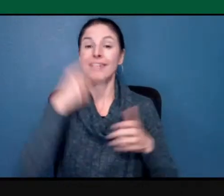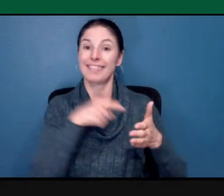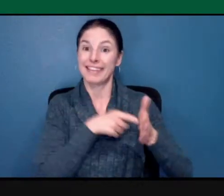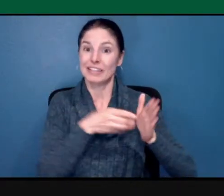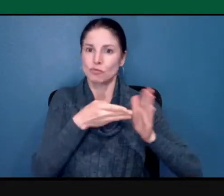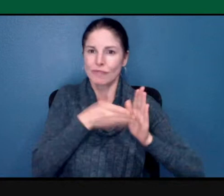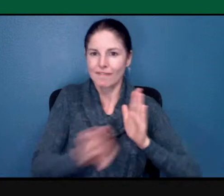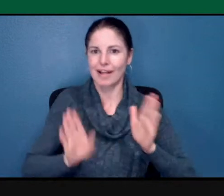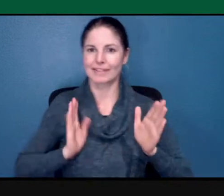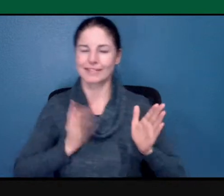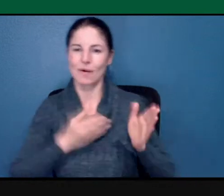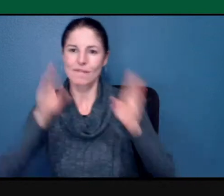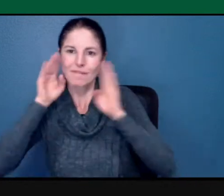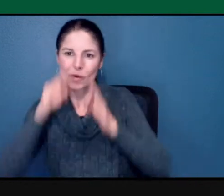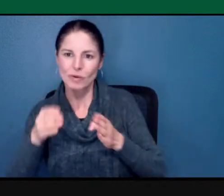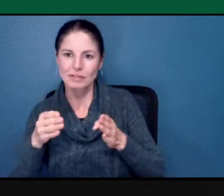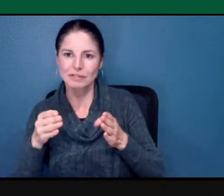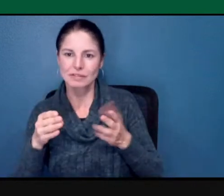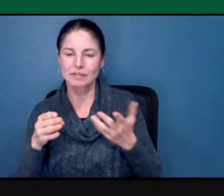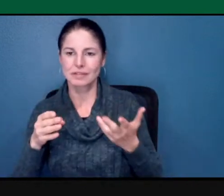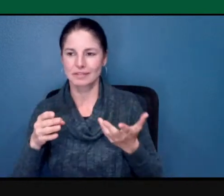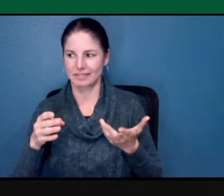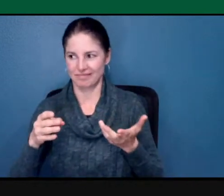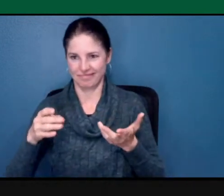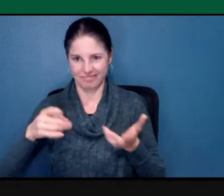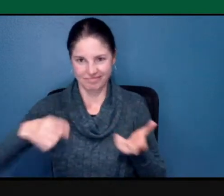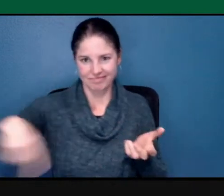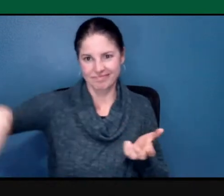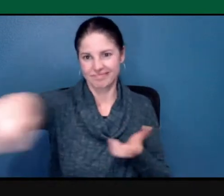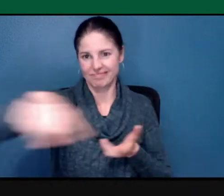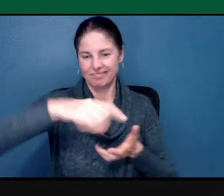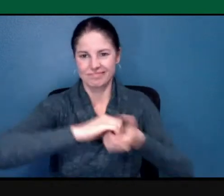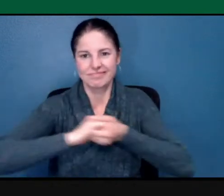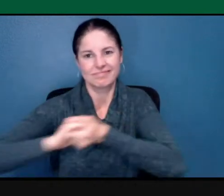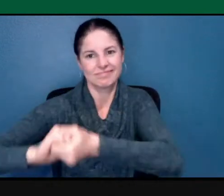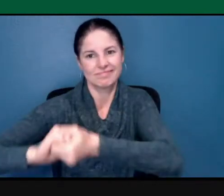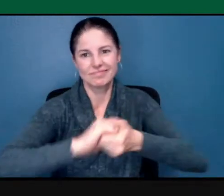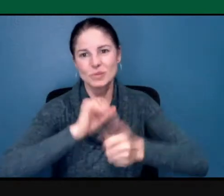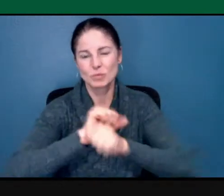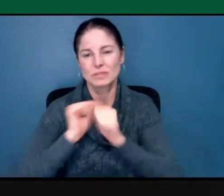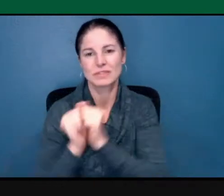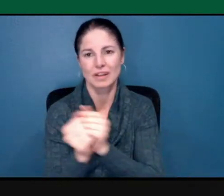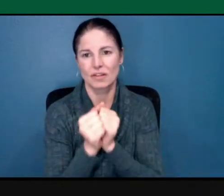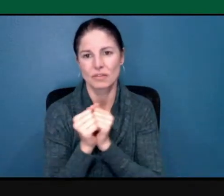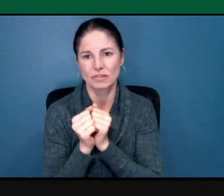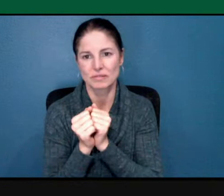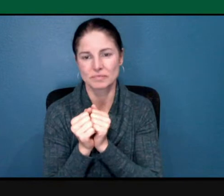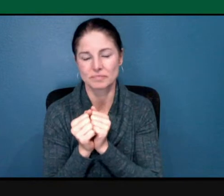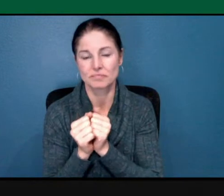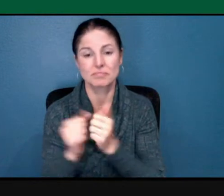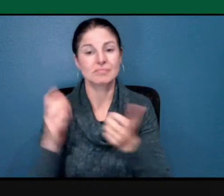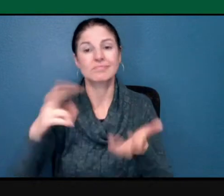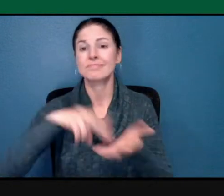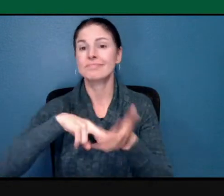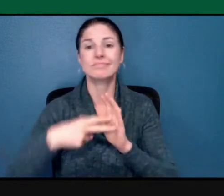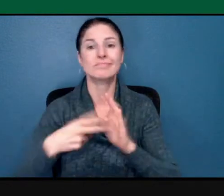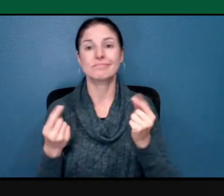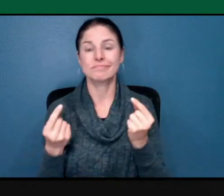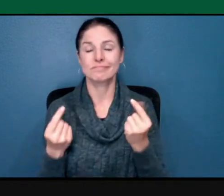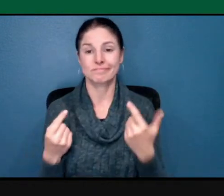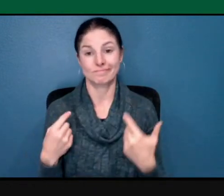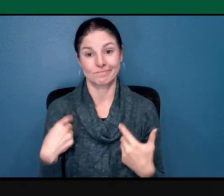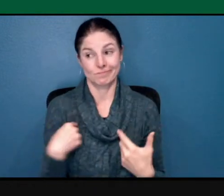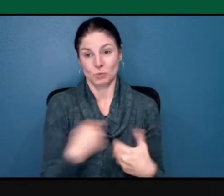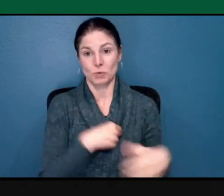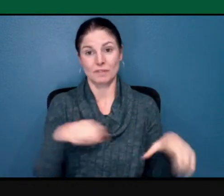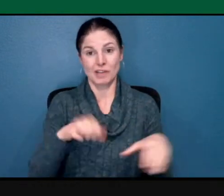needed joint effort of everyone sitting here. To this end, we have done our best to